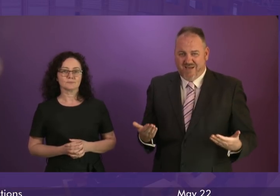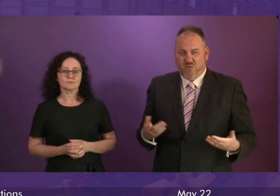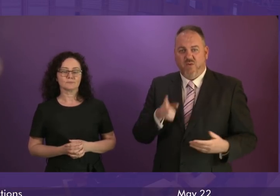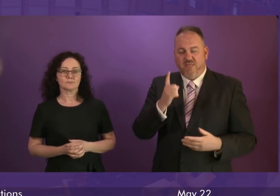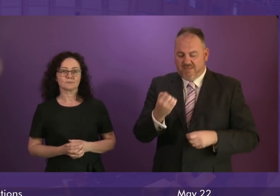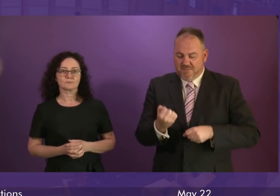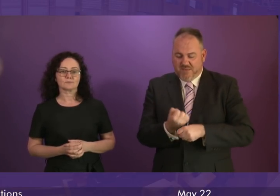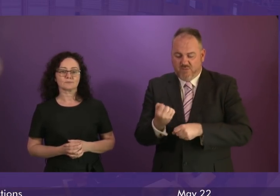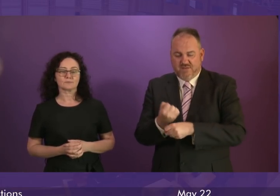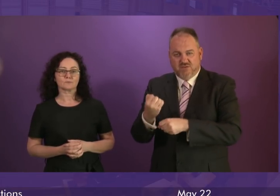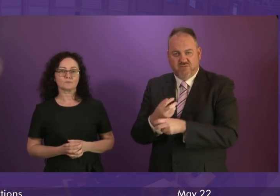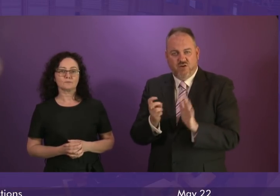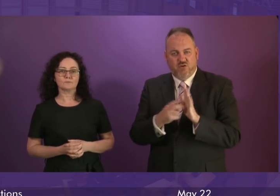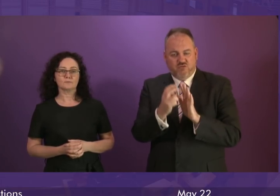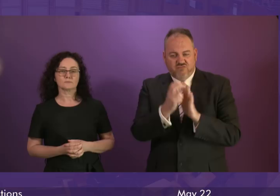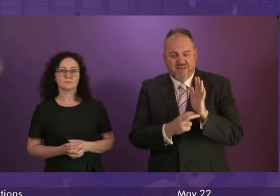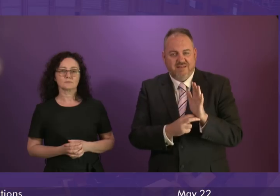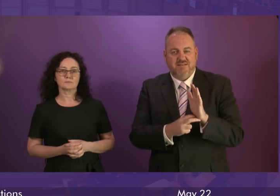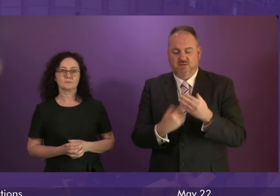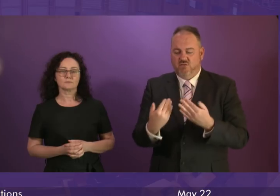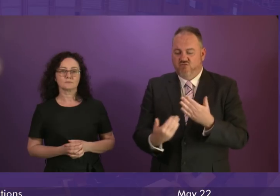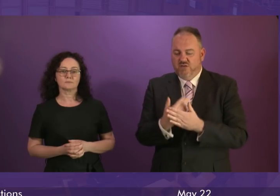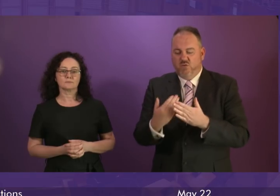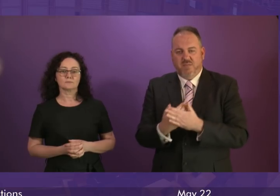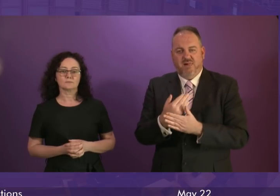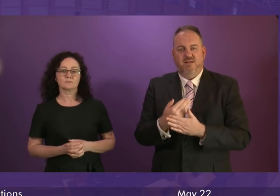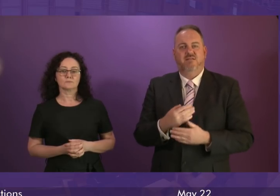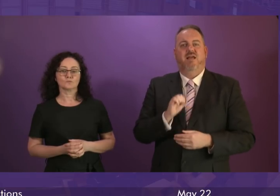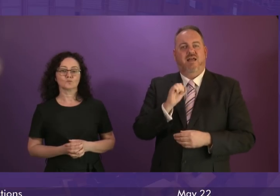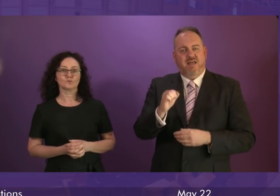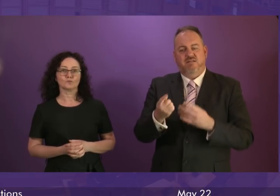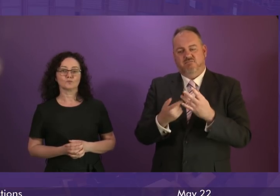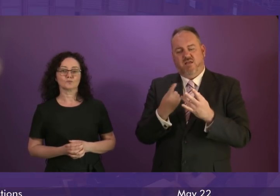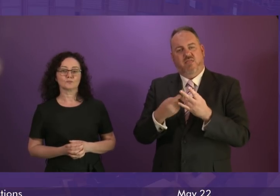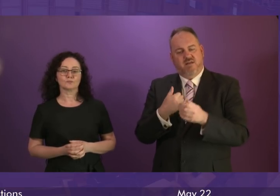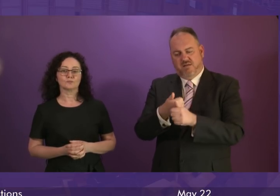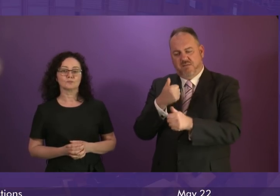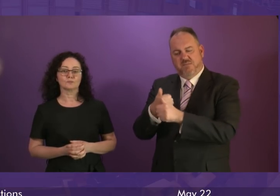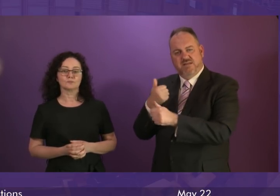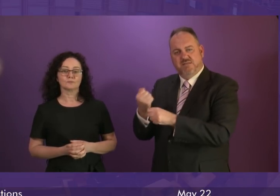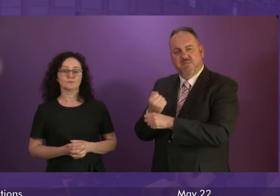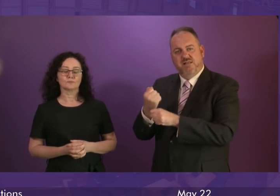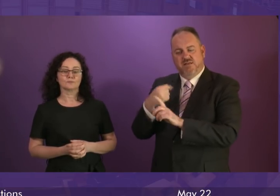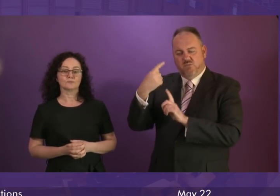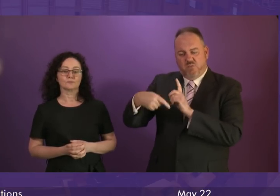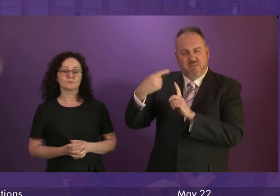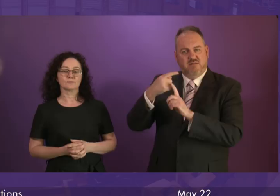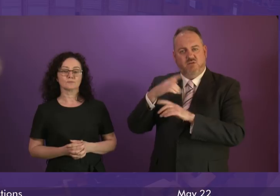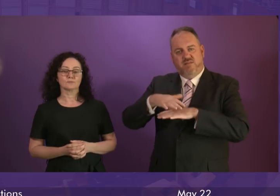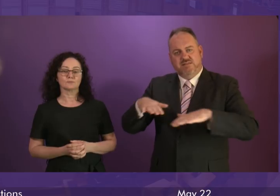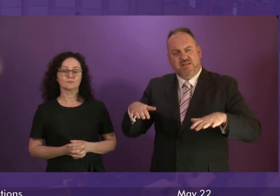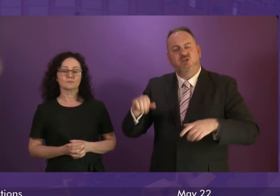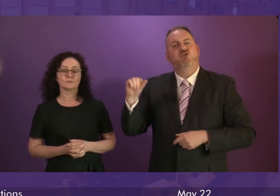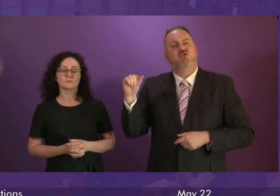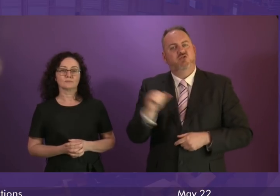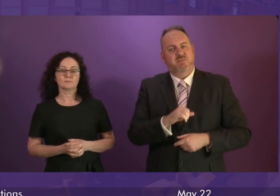contract for the EDF Renewables Nyash Nargoyer Offshore Wind Installation is awarded to yards and